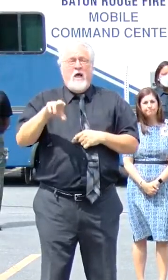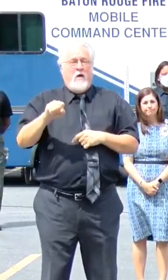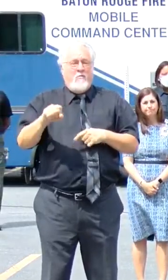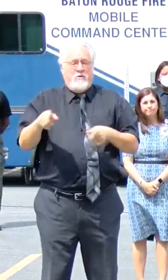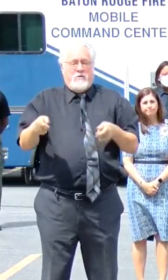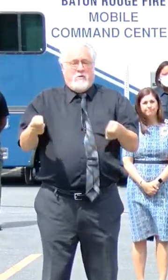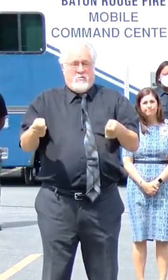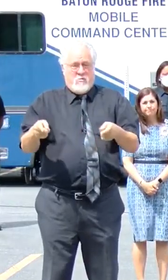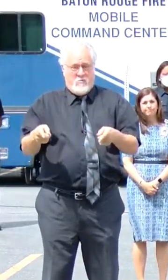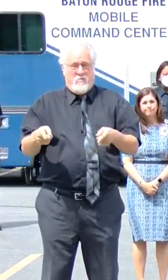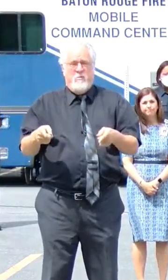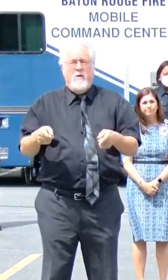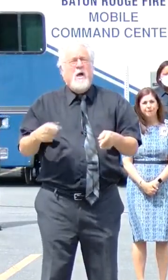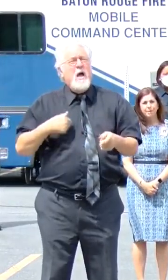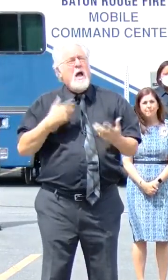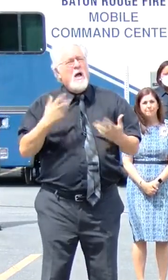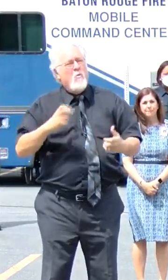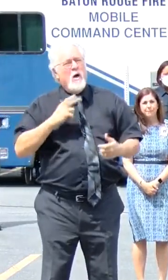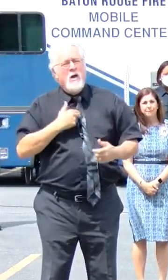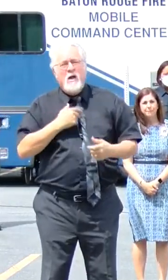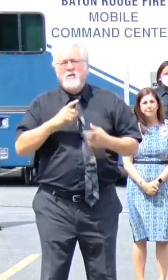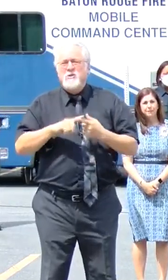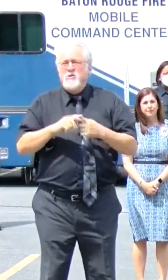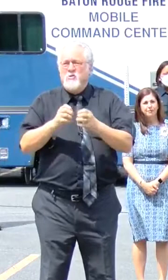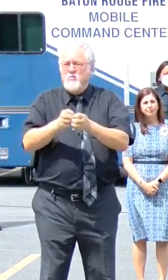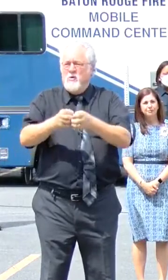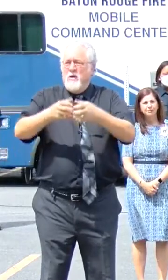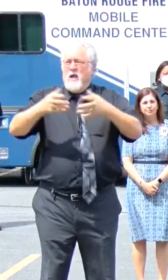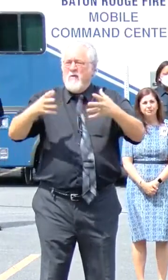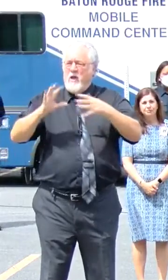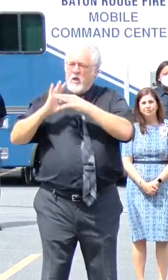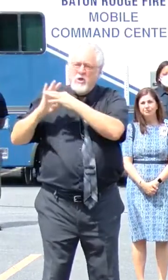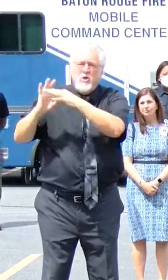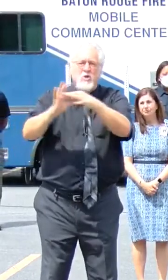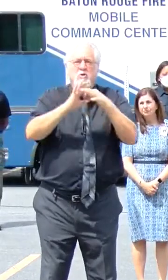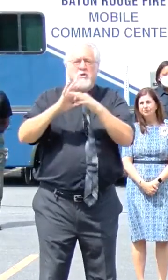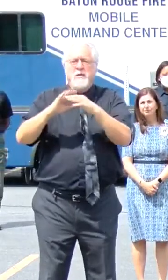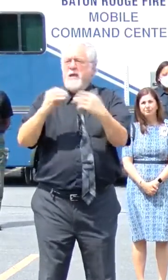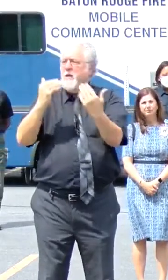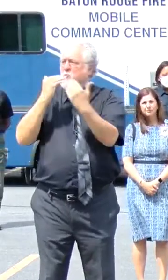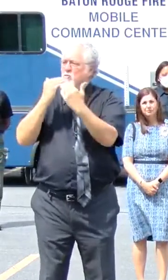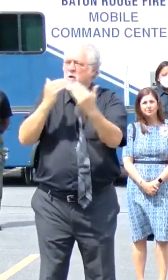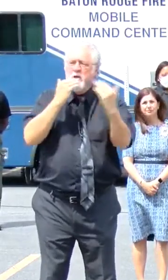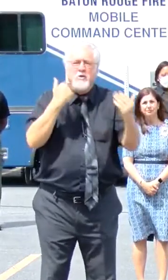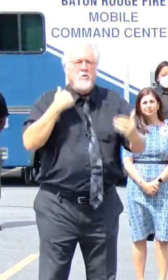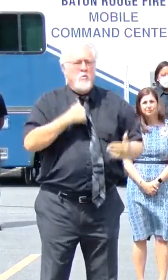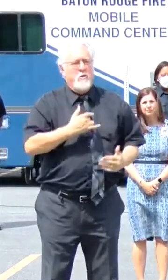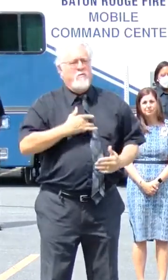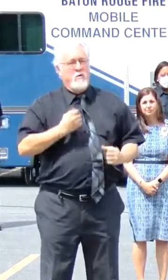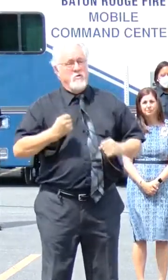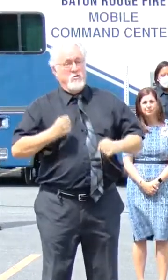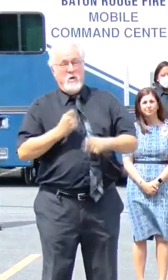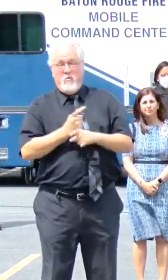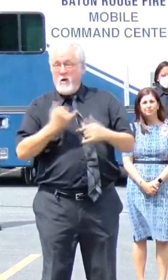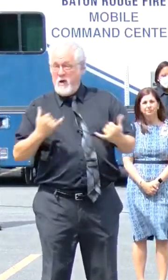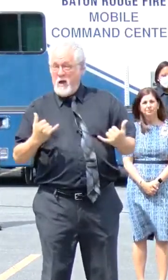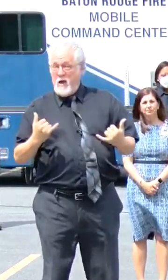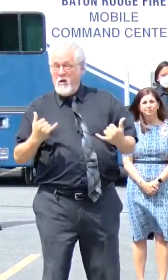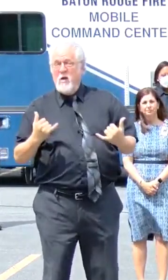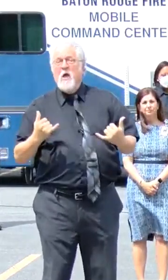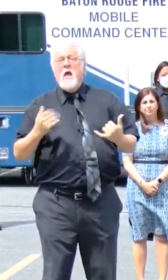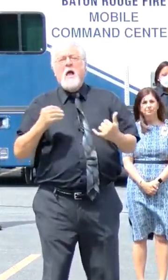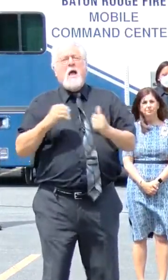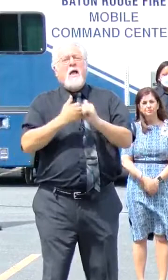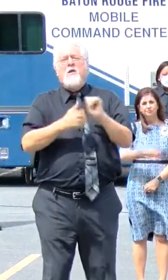control. I want us to amplify the unity and the gratitude that we feel so strongly right now and